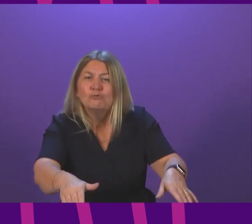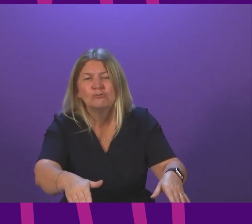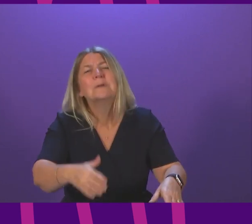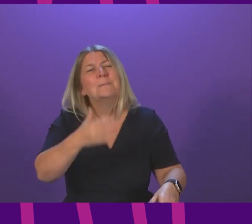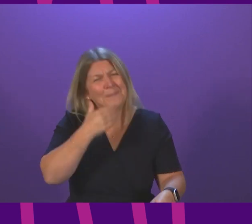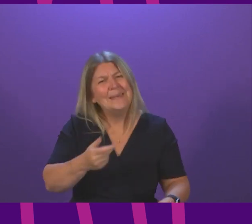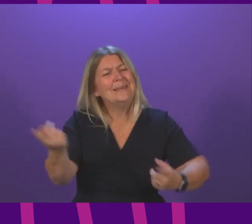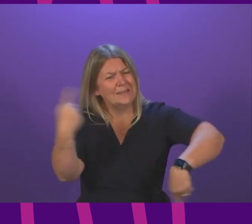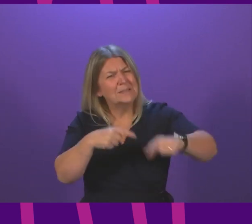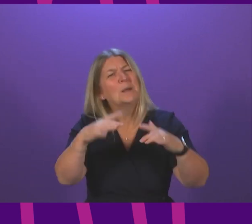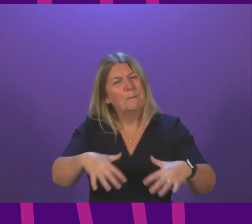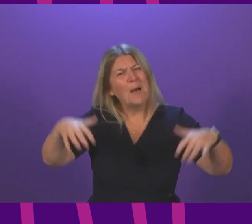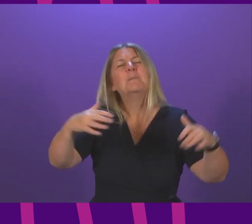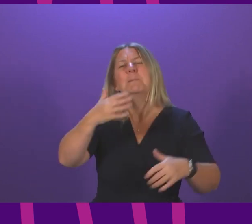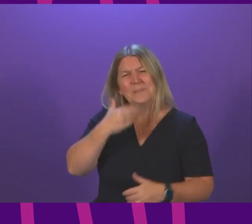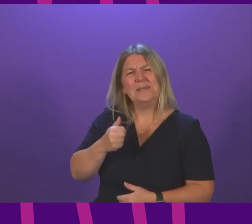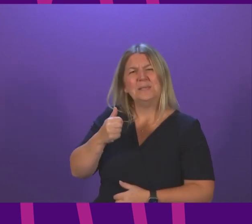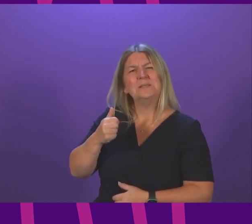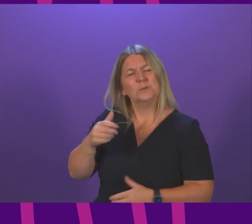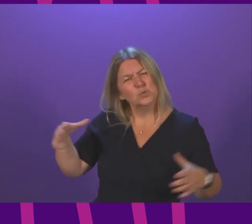UK government do not do this